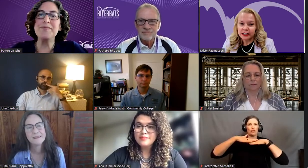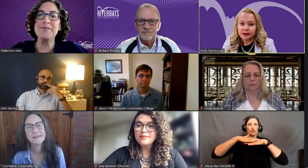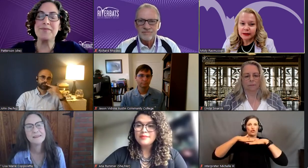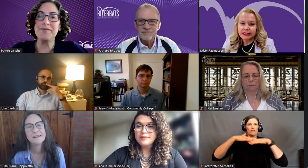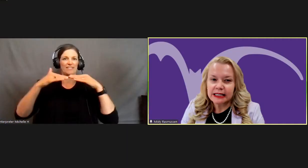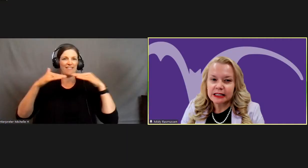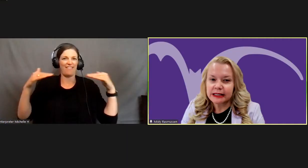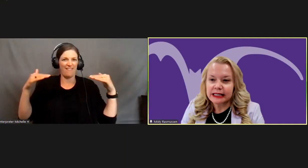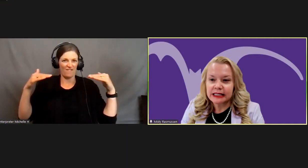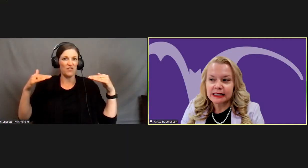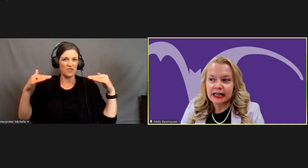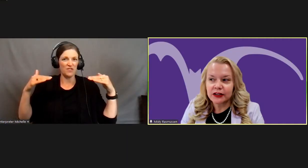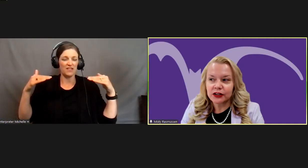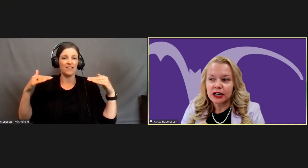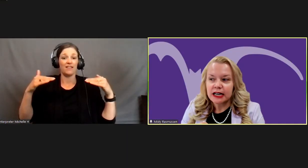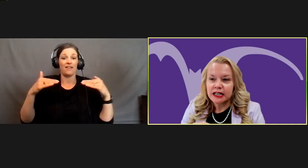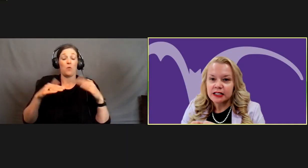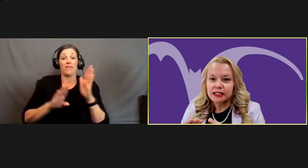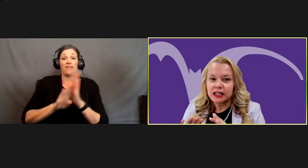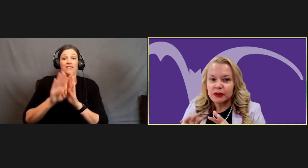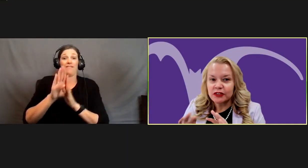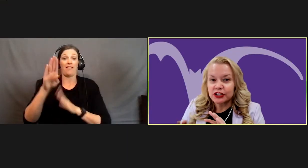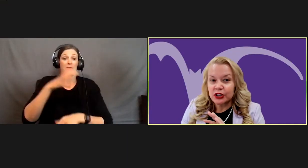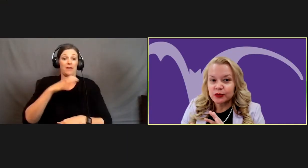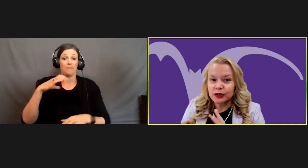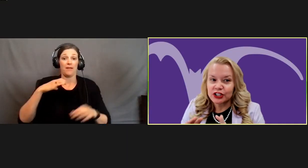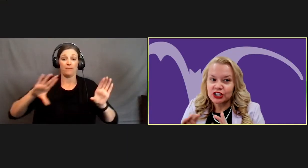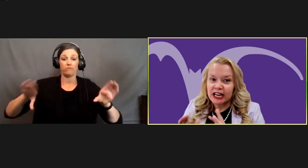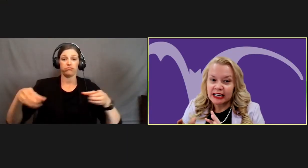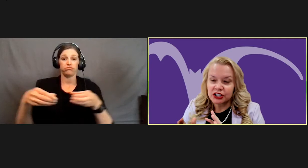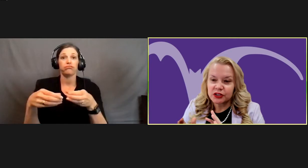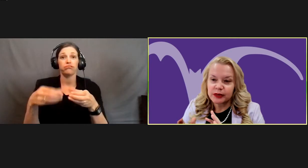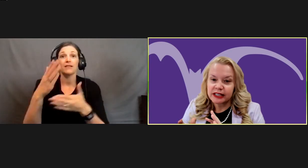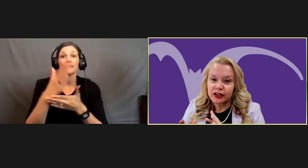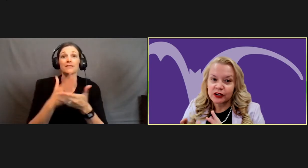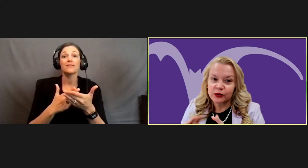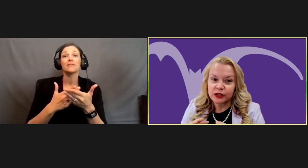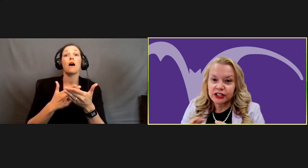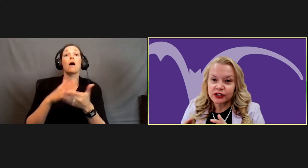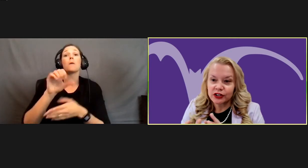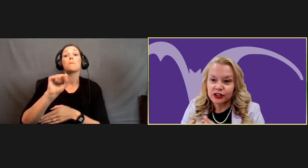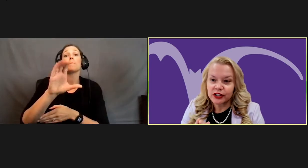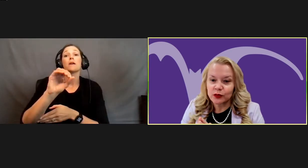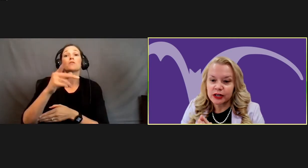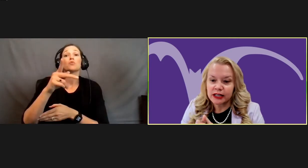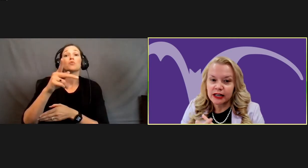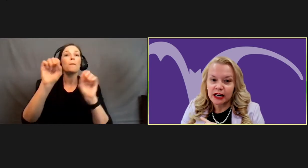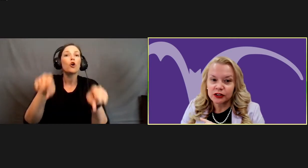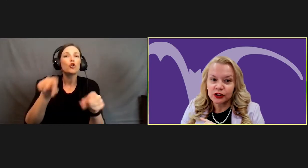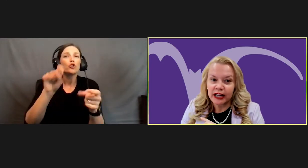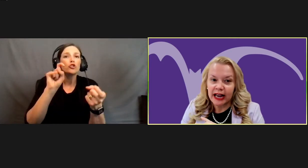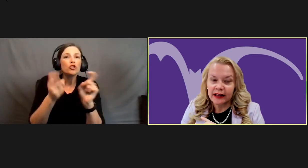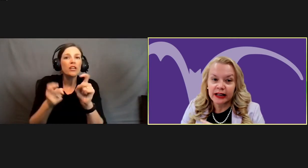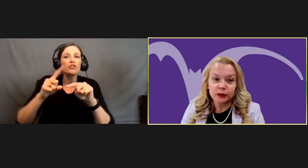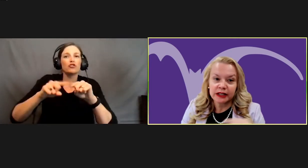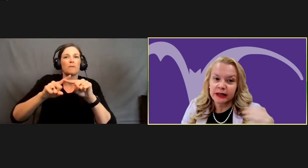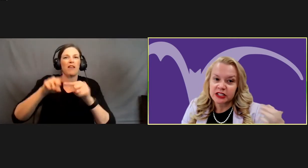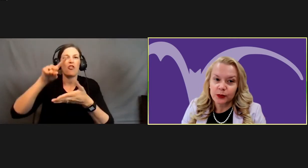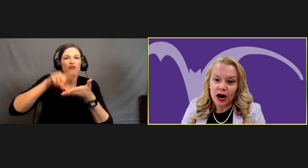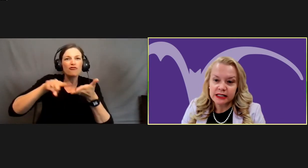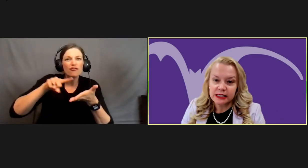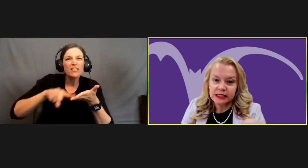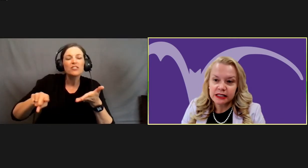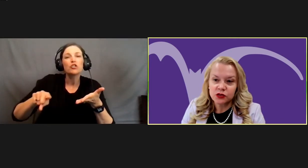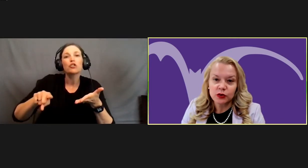this development committee gets together, some of the scope could change depending on the research that we look at. And that will be